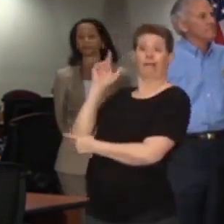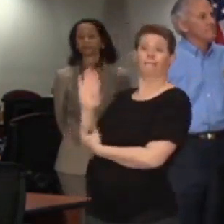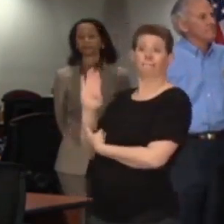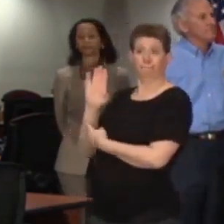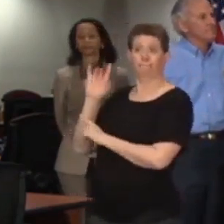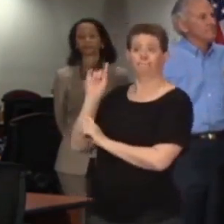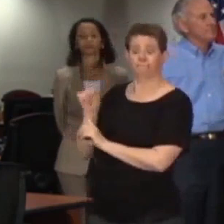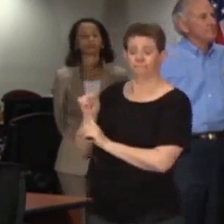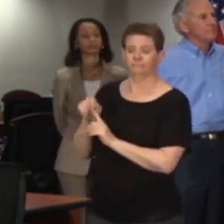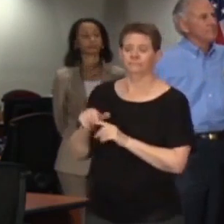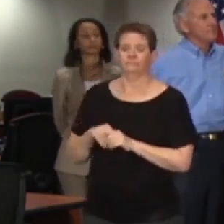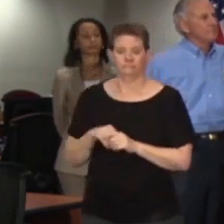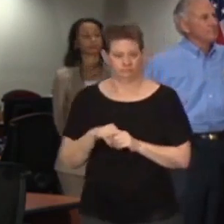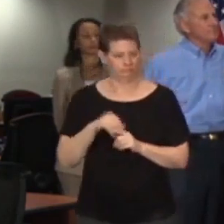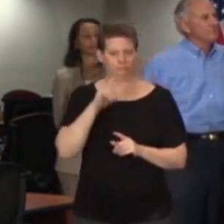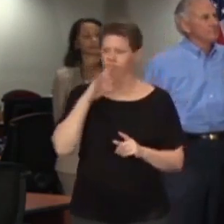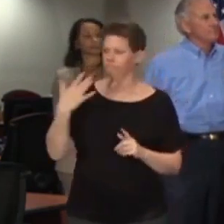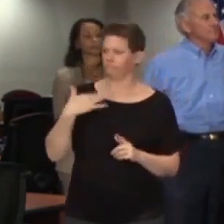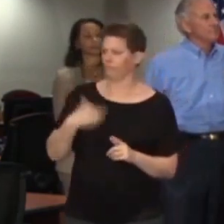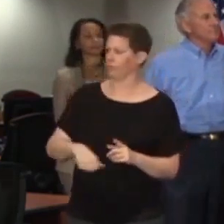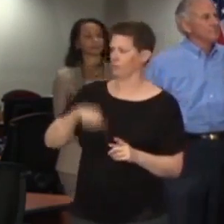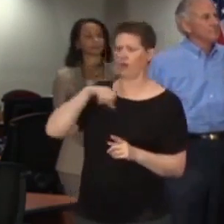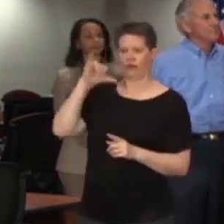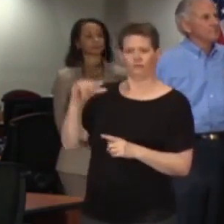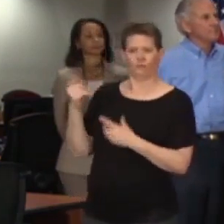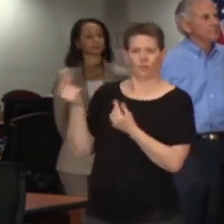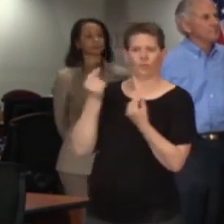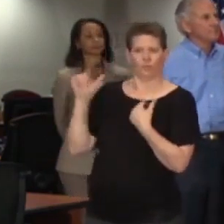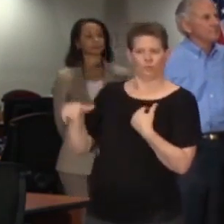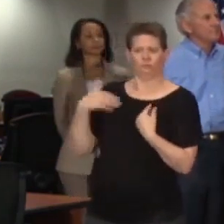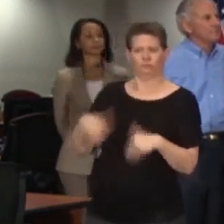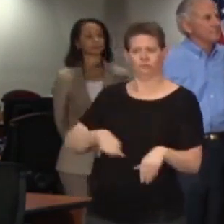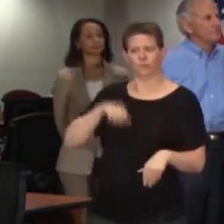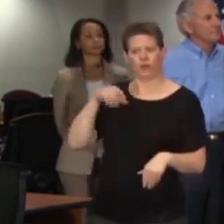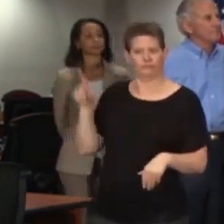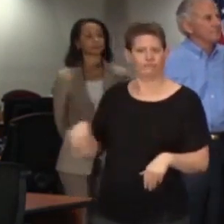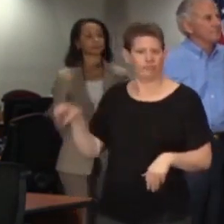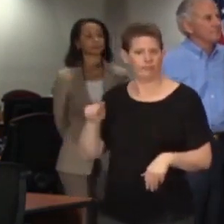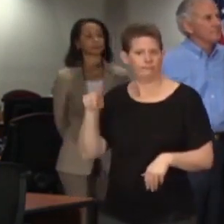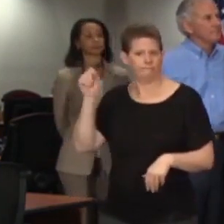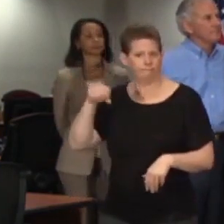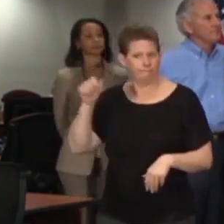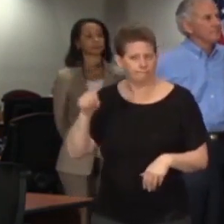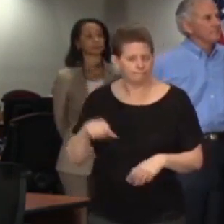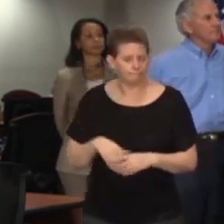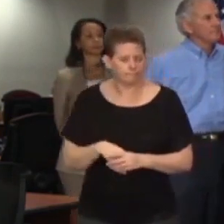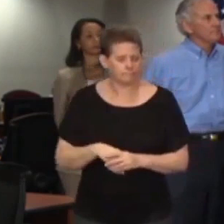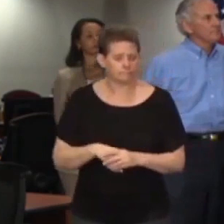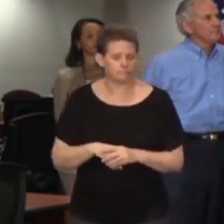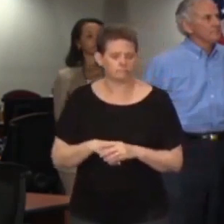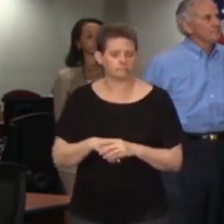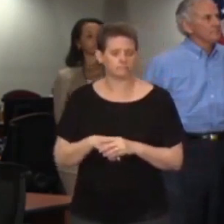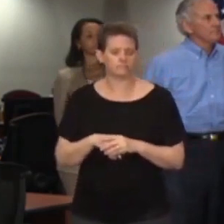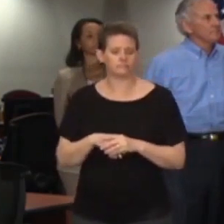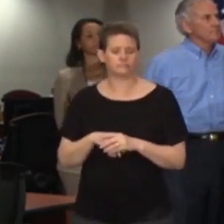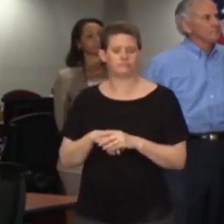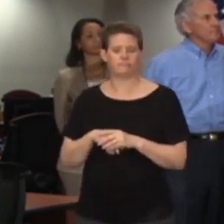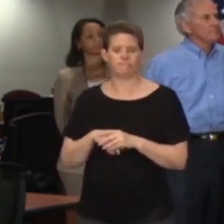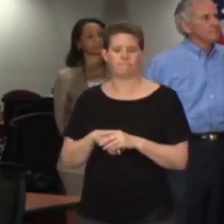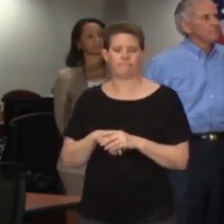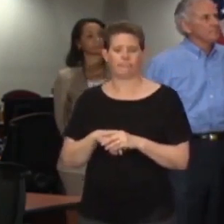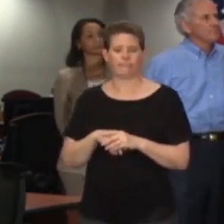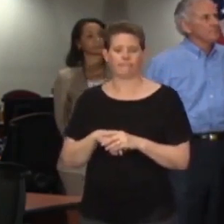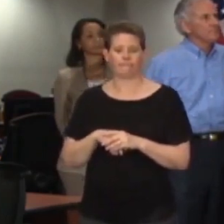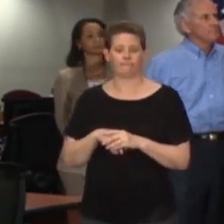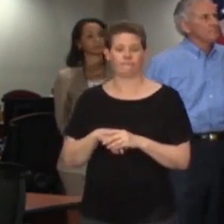Uh, we continue to be very proud of the work that our laboratory staff and officials are doing. We have worked at working